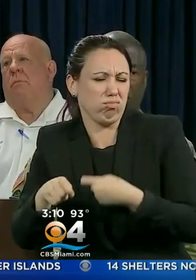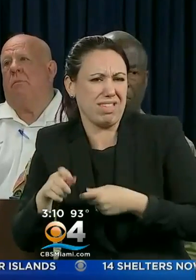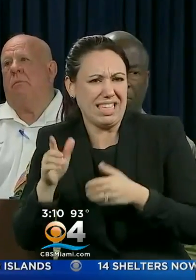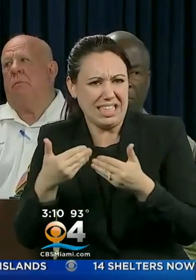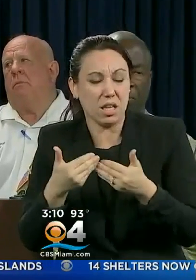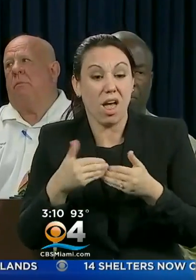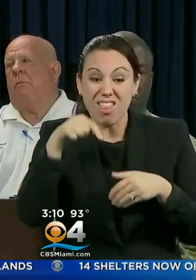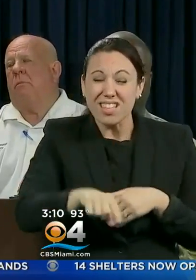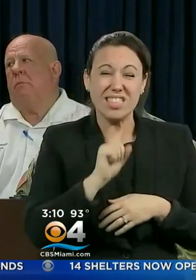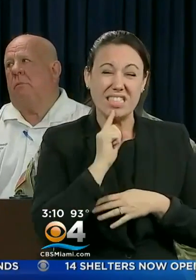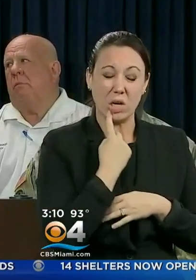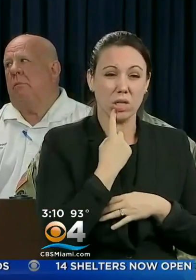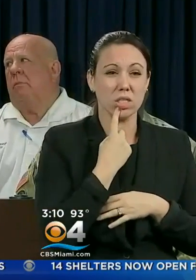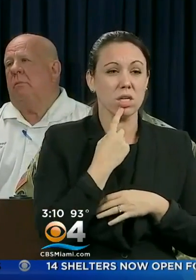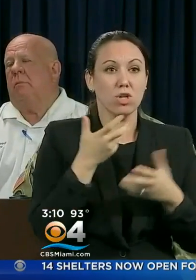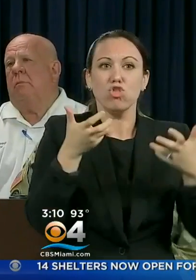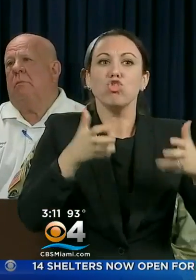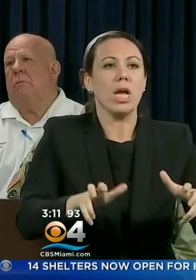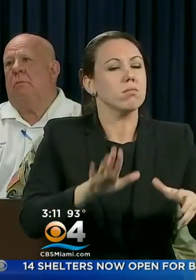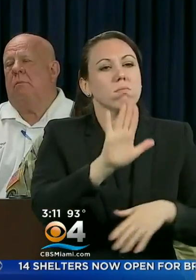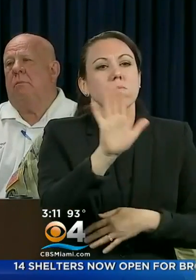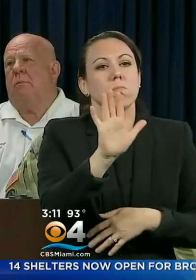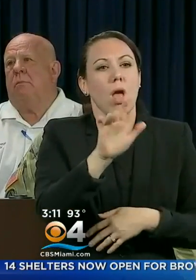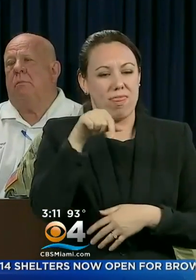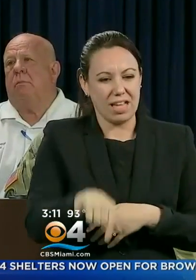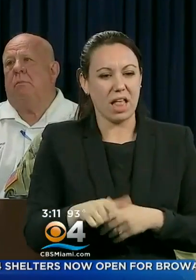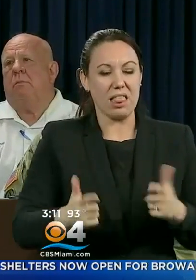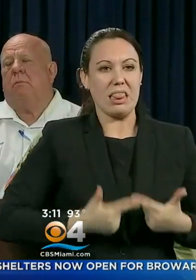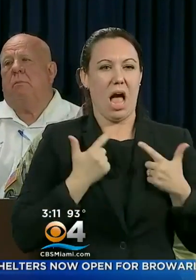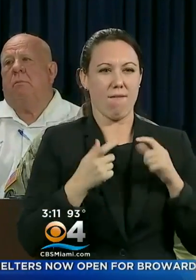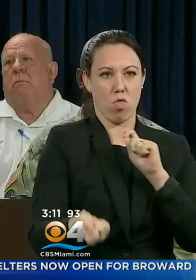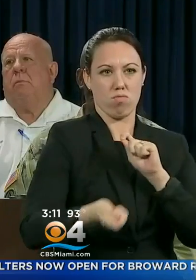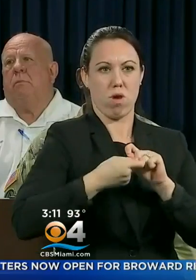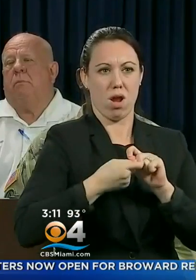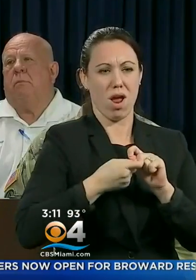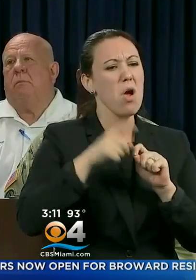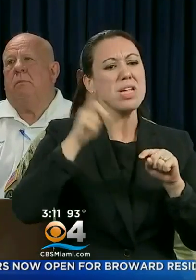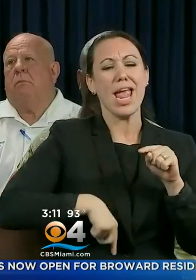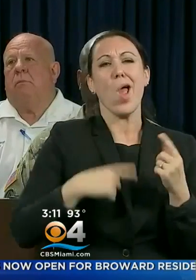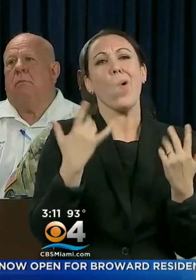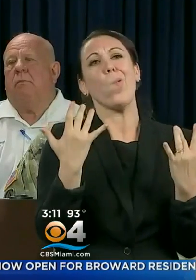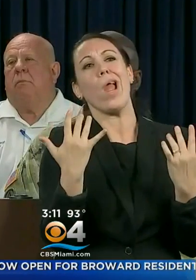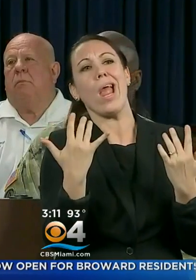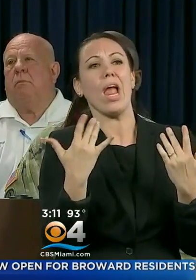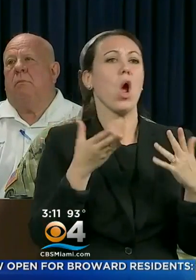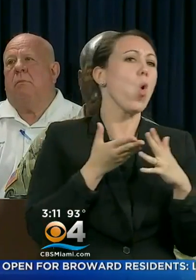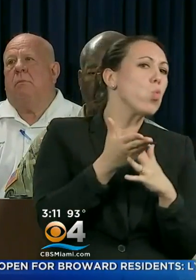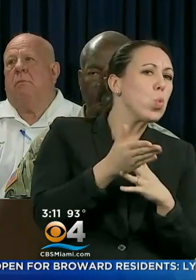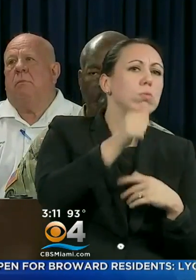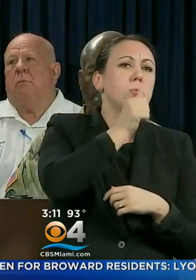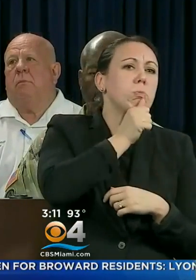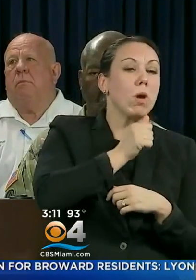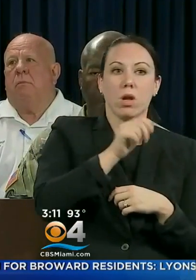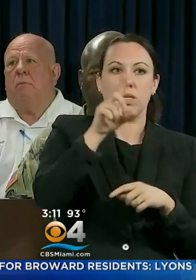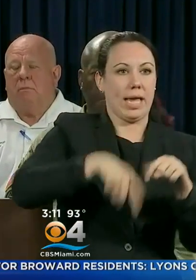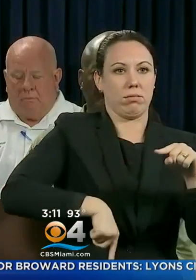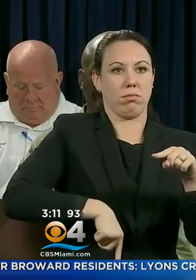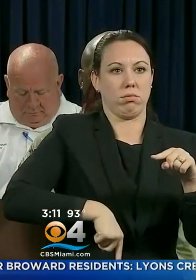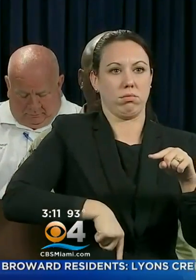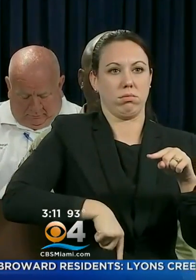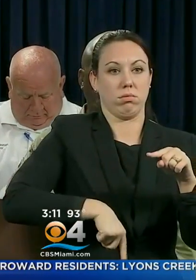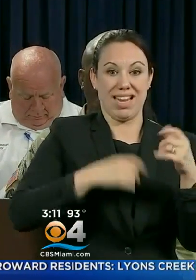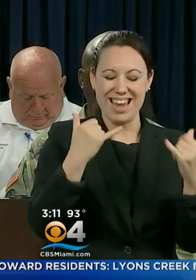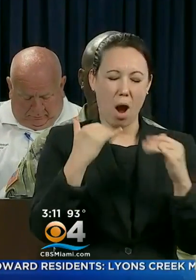WE CAN'T TAKE CHANCES. IT IS LIFE-THREATENING. THIS IS NOT A STORM YOU CAN SIT AND WAIT THROUGH. ONE OF OUR TOP